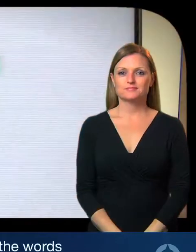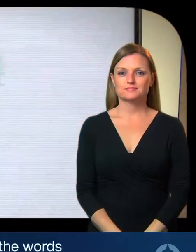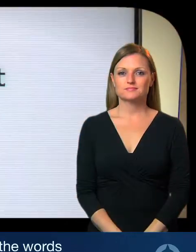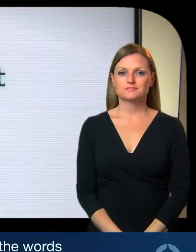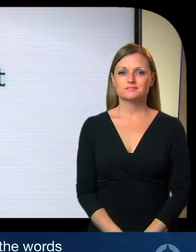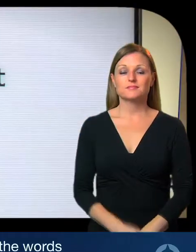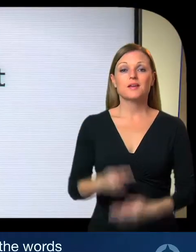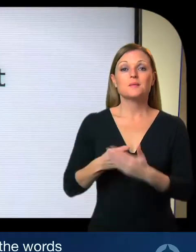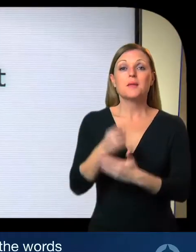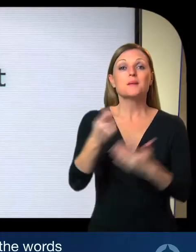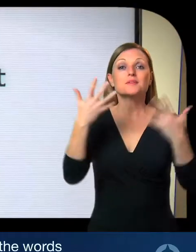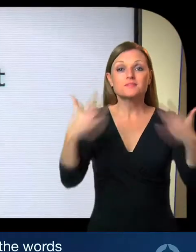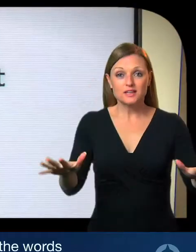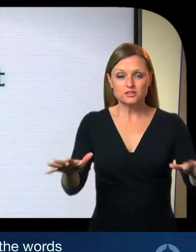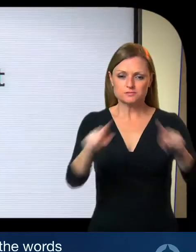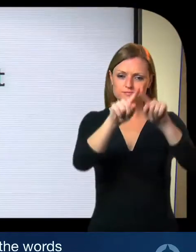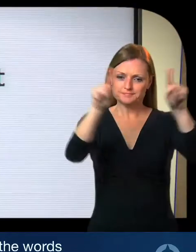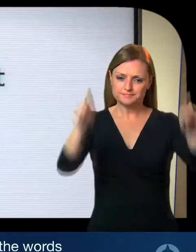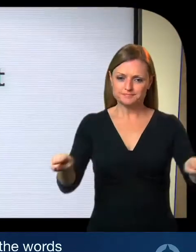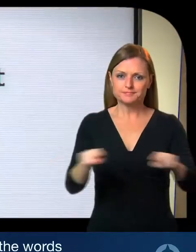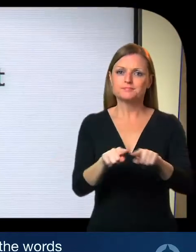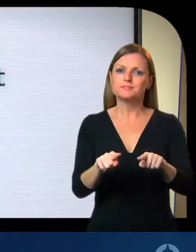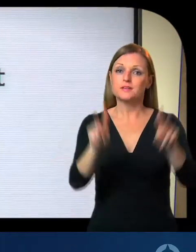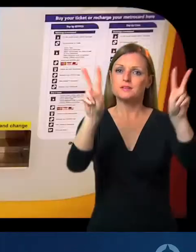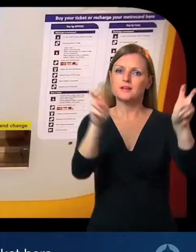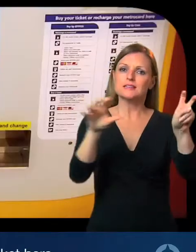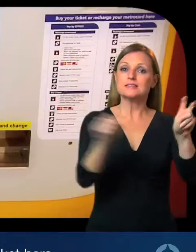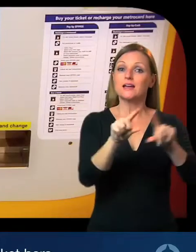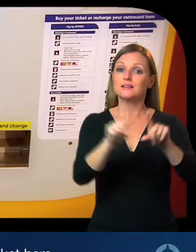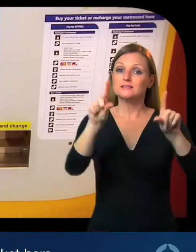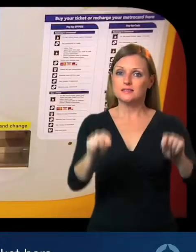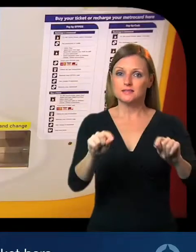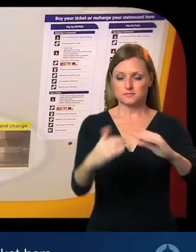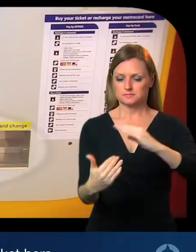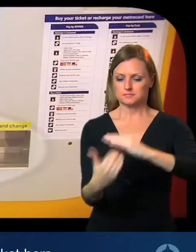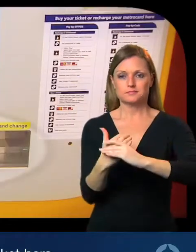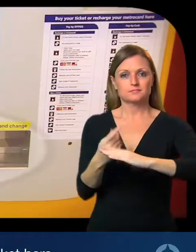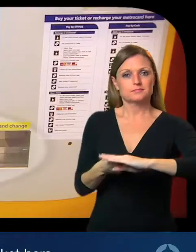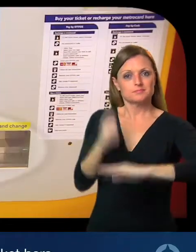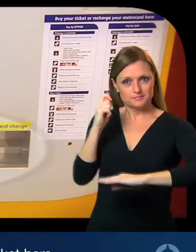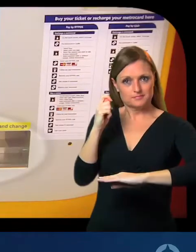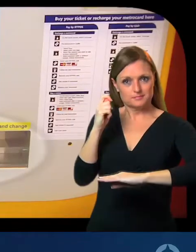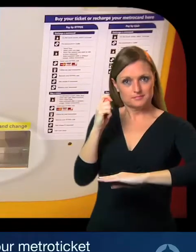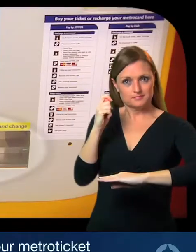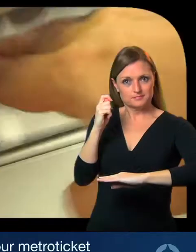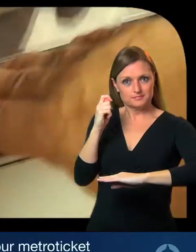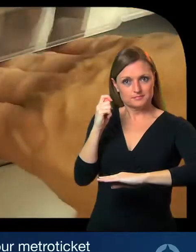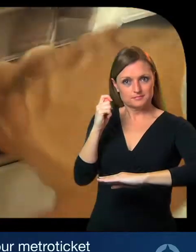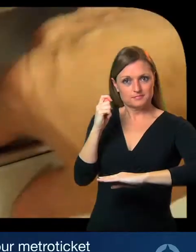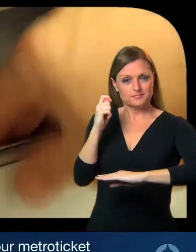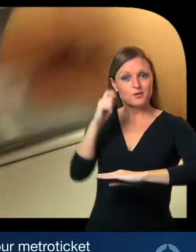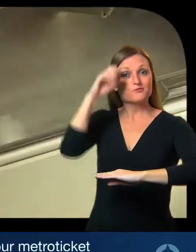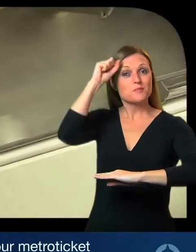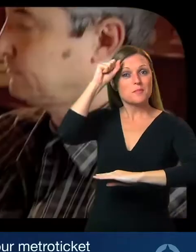payment is process the words take ticket will appear on the screen and you can collect your metro ticket here remember